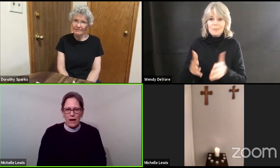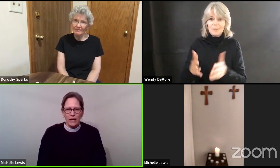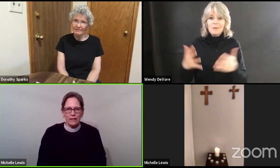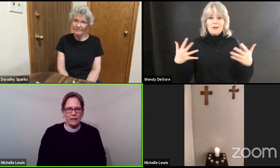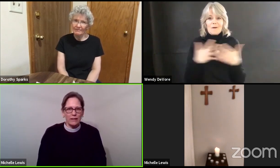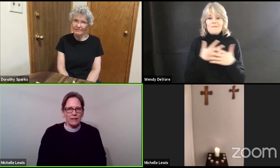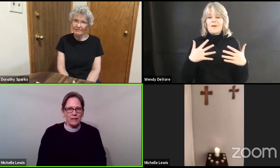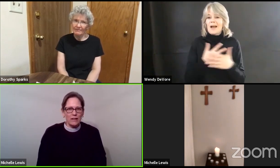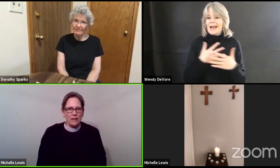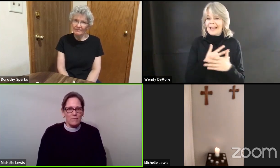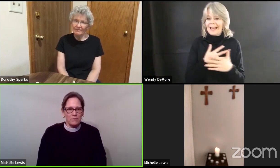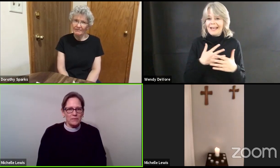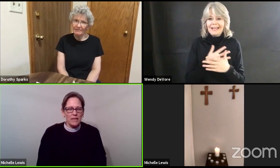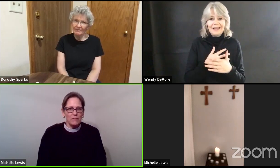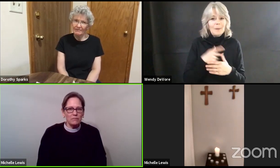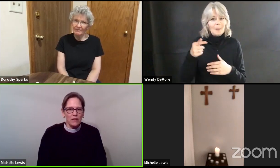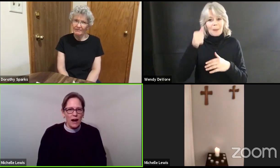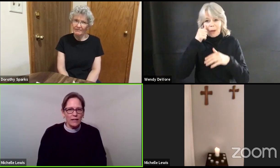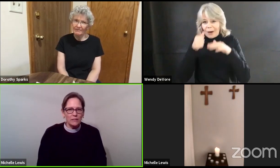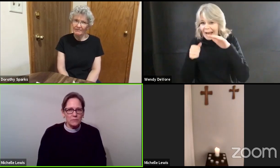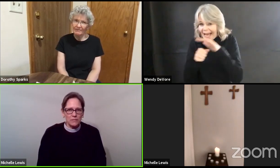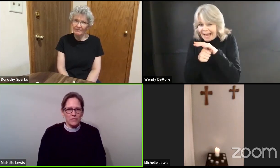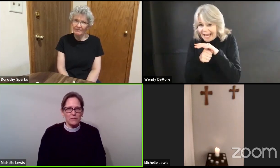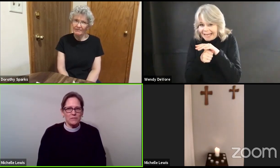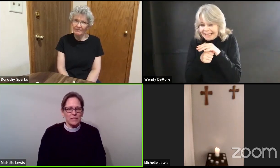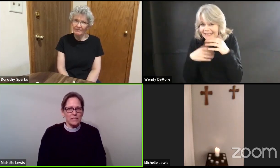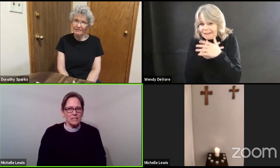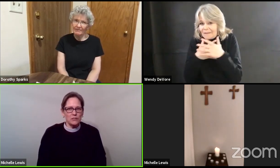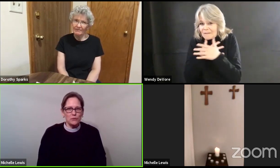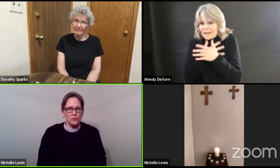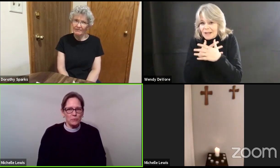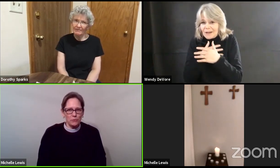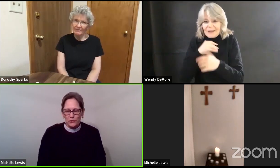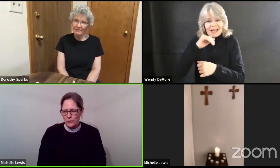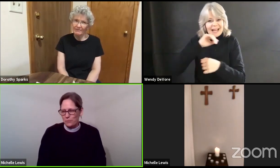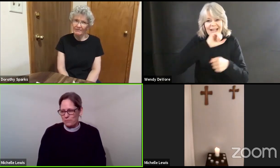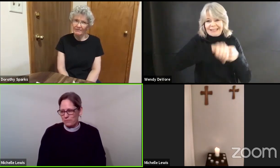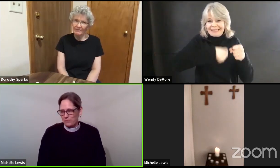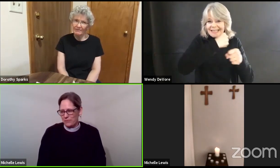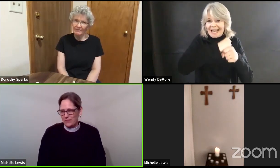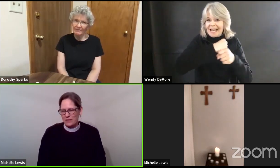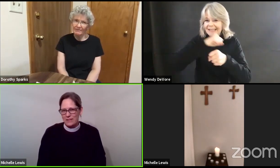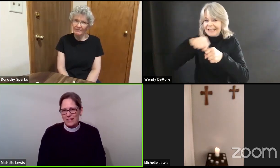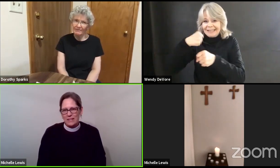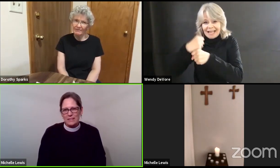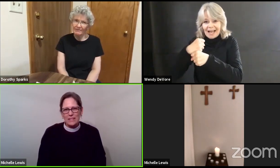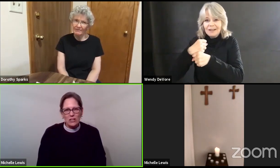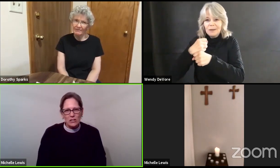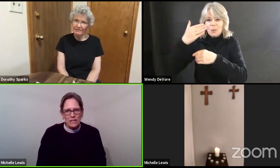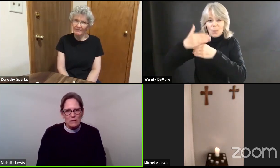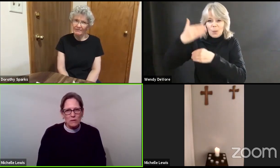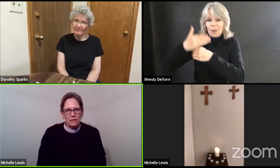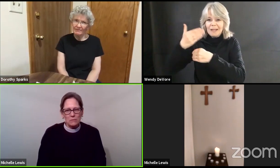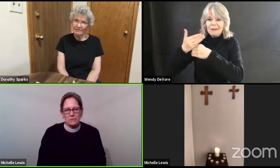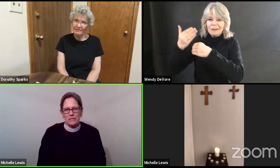they have locked themselves into a room they are keeping themselves